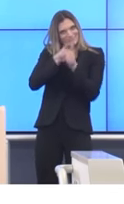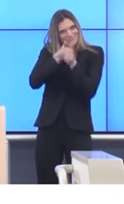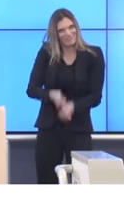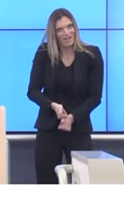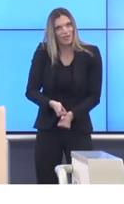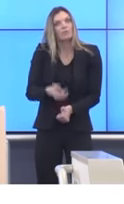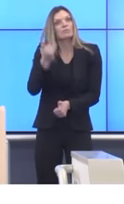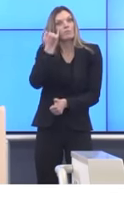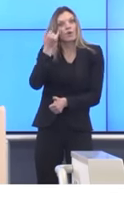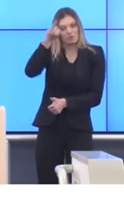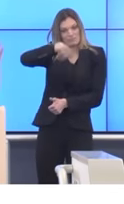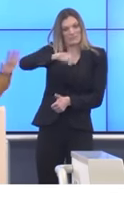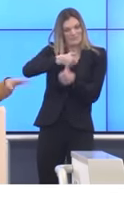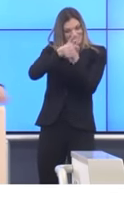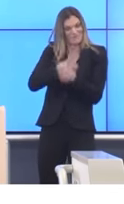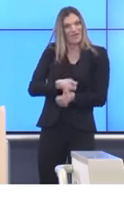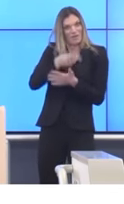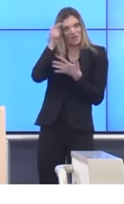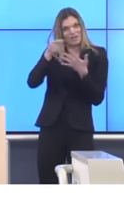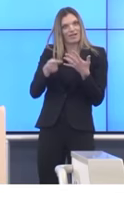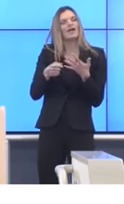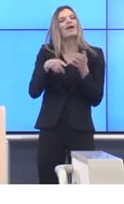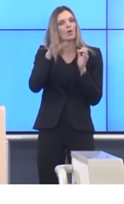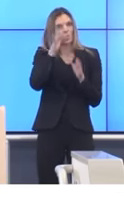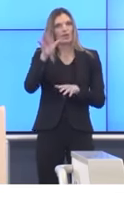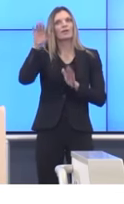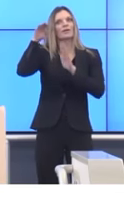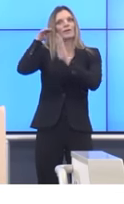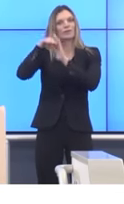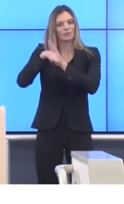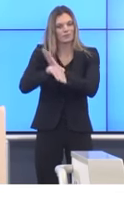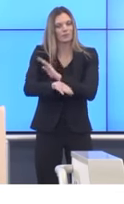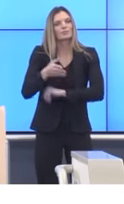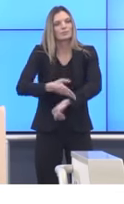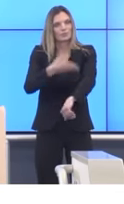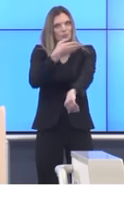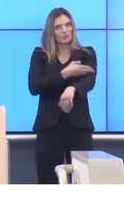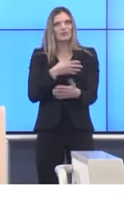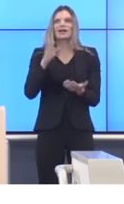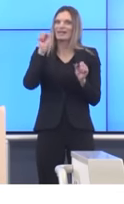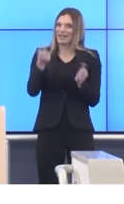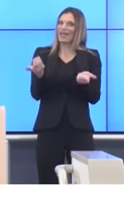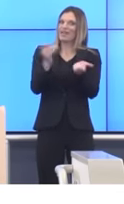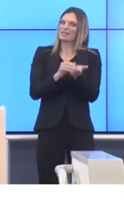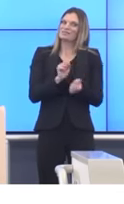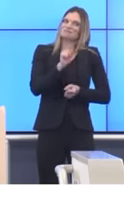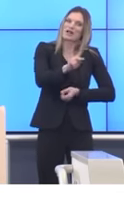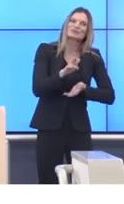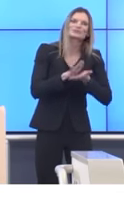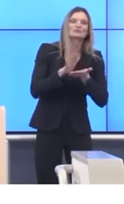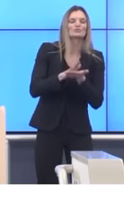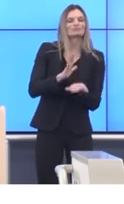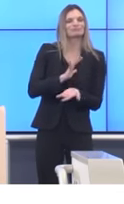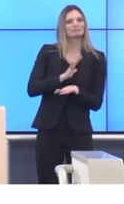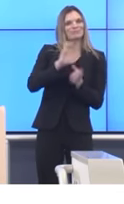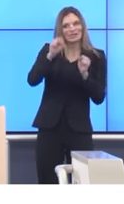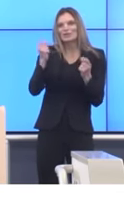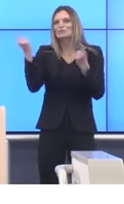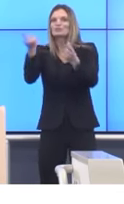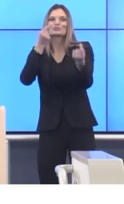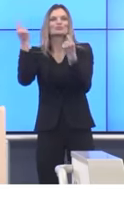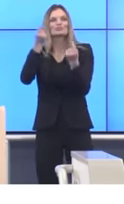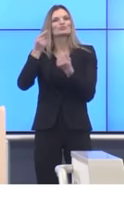us in a position where we can keep kids in school and keep businesses open and resume a high quality of life.